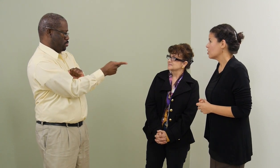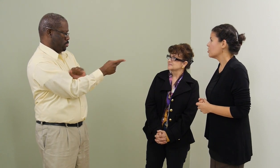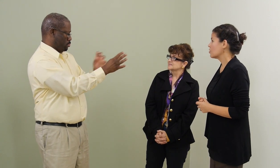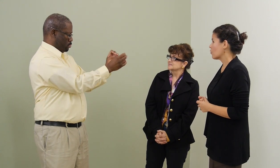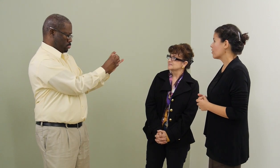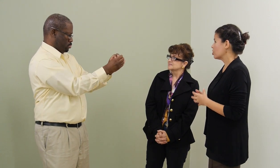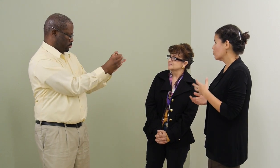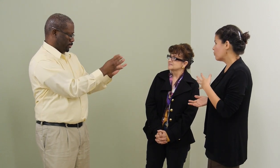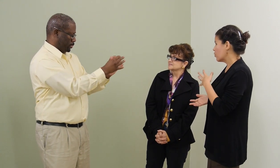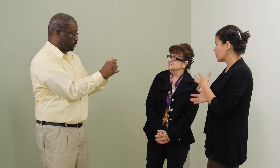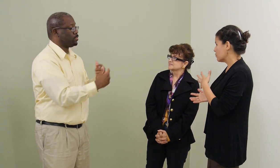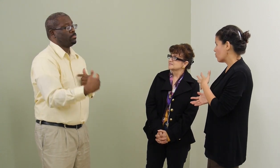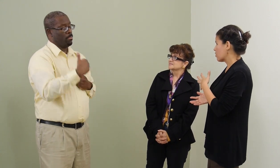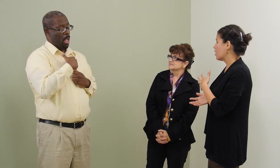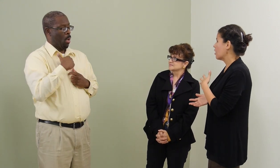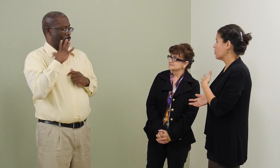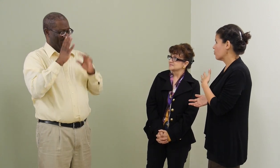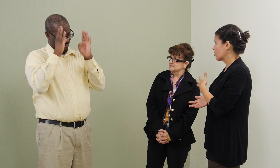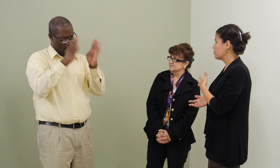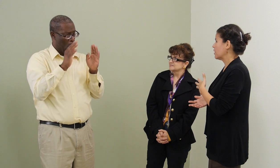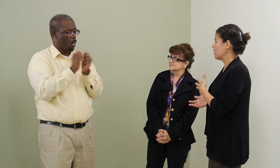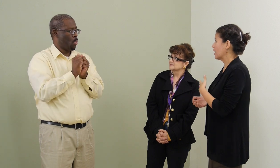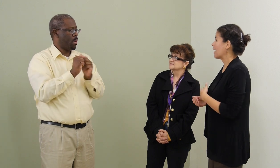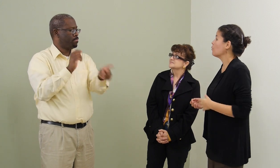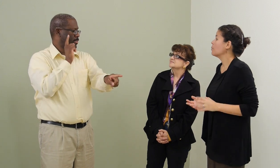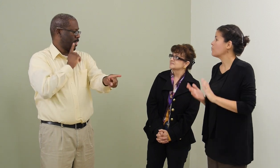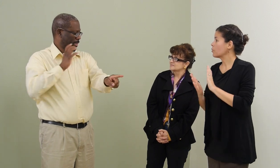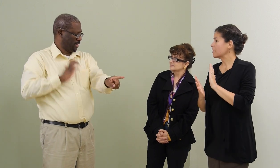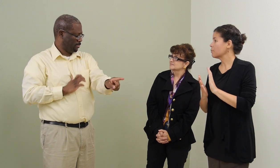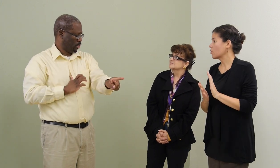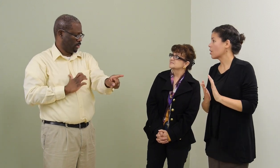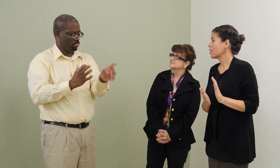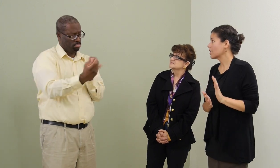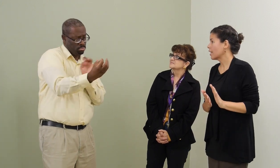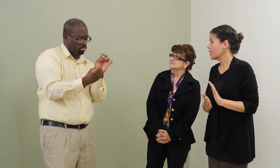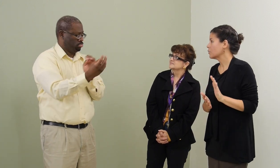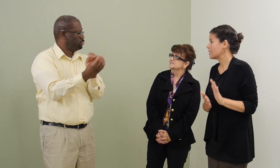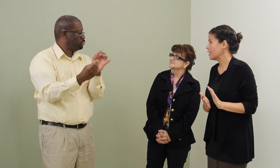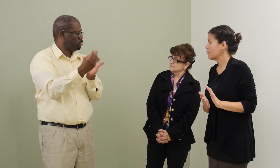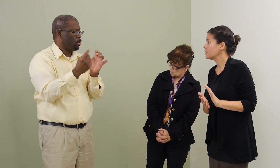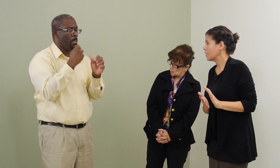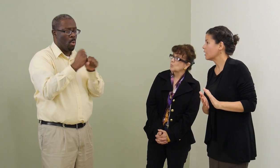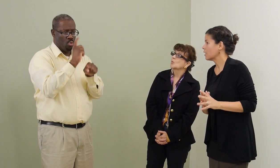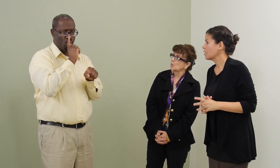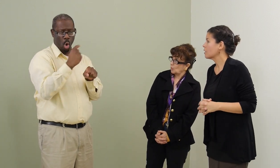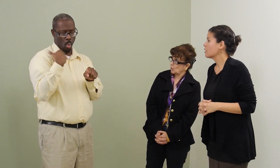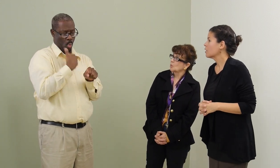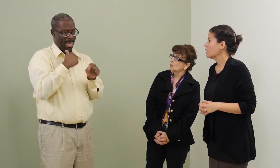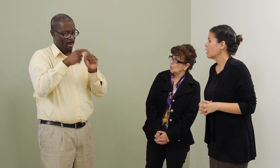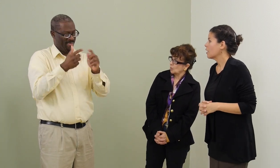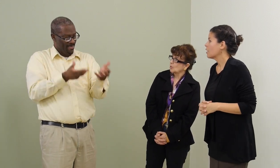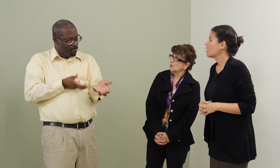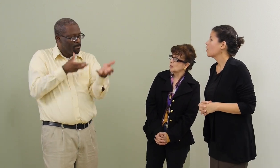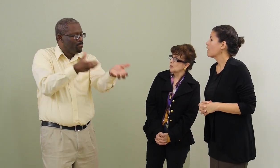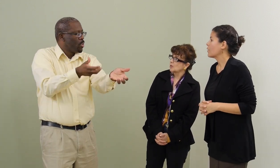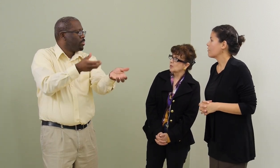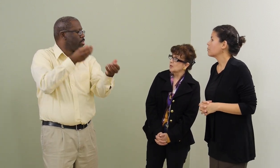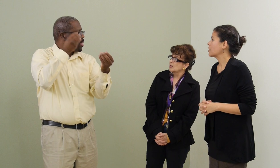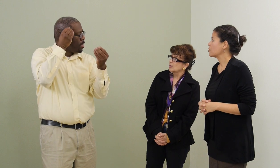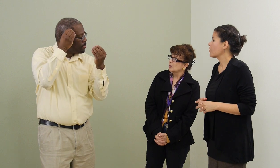So she will focus more on your speaking, and I will be focusing more on our client who is deaf speaking. And we have to make sure